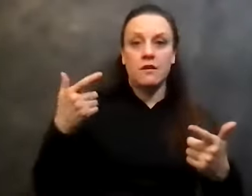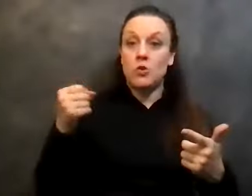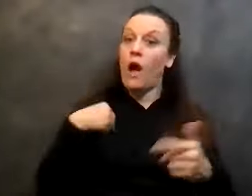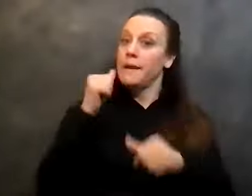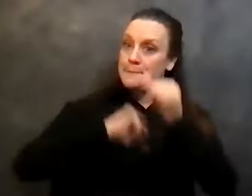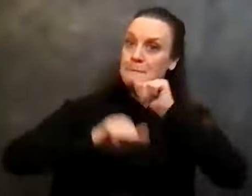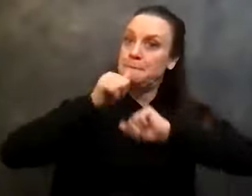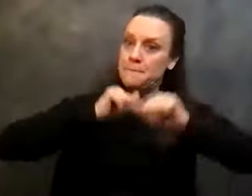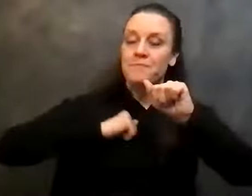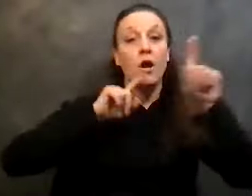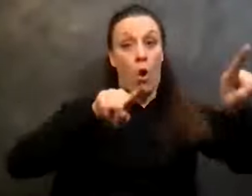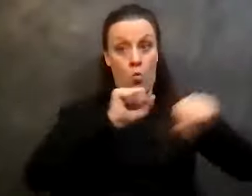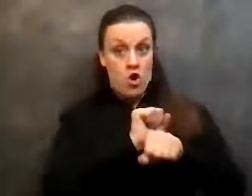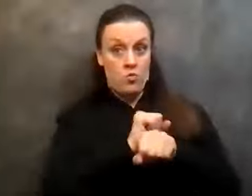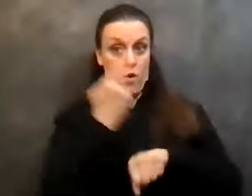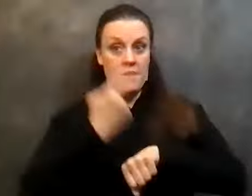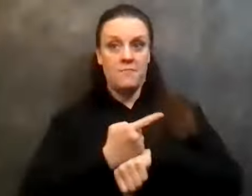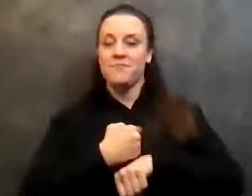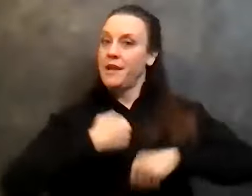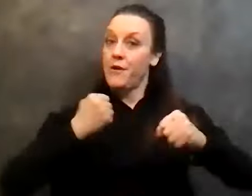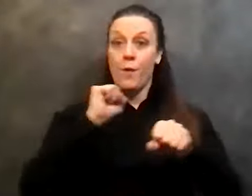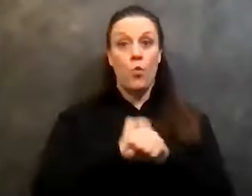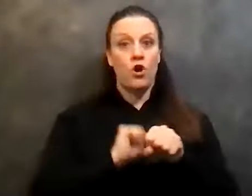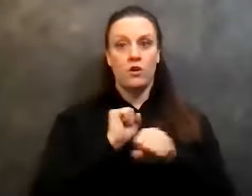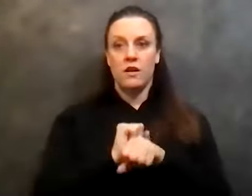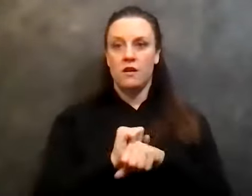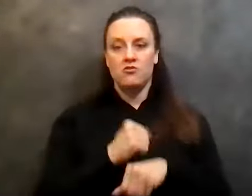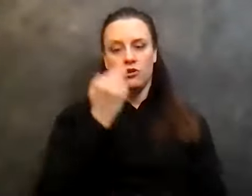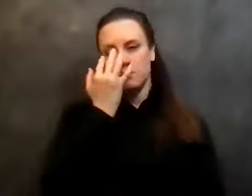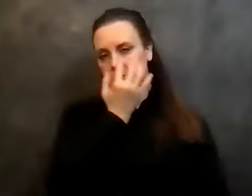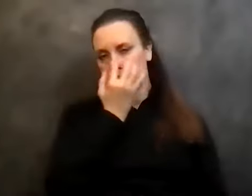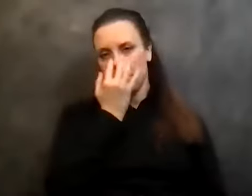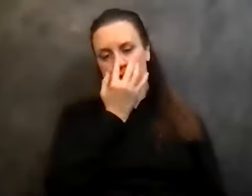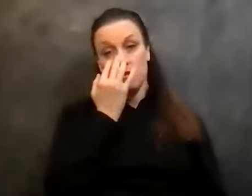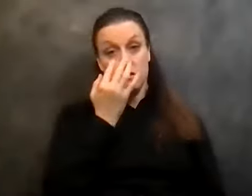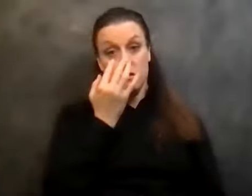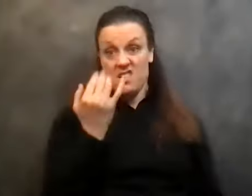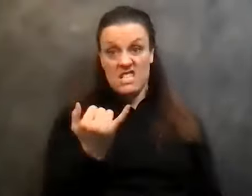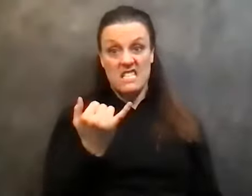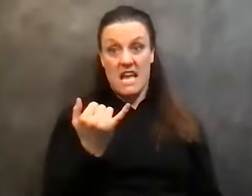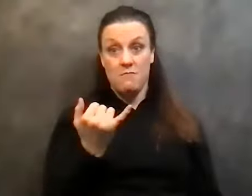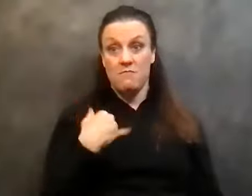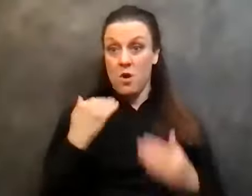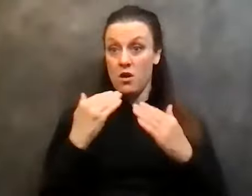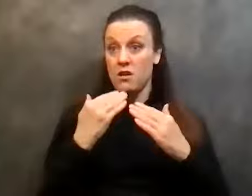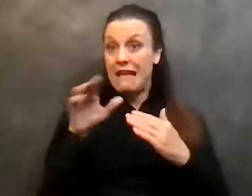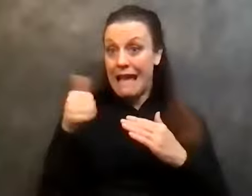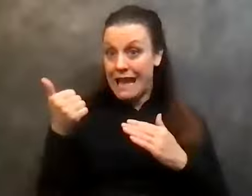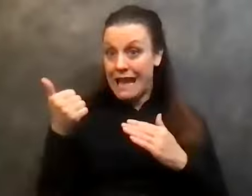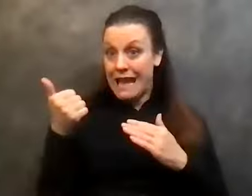to work. And, you know, here I am at work shattered because at this point in time, over any considerable period of time,